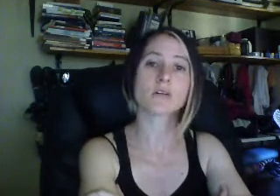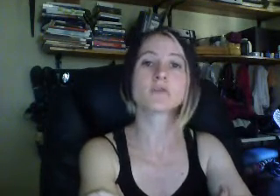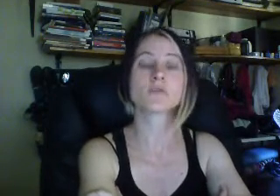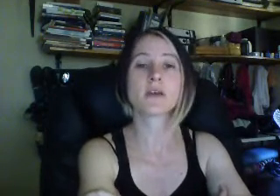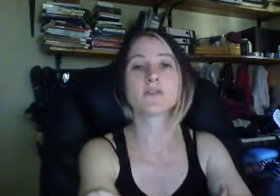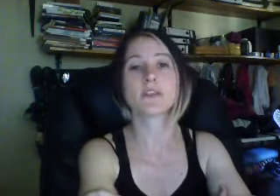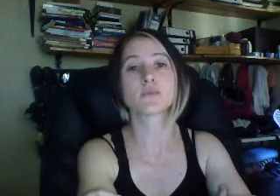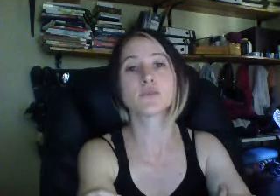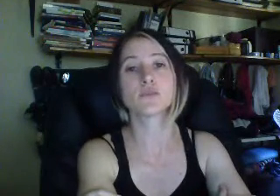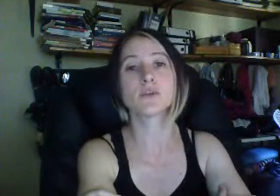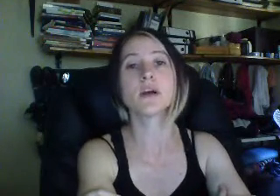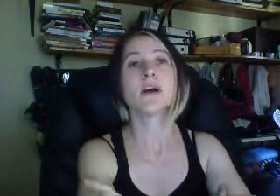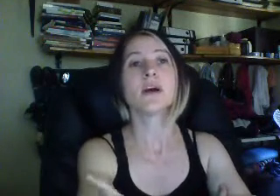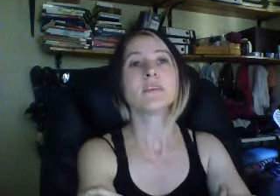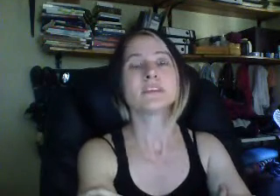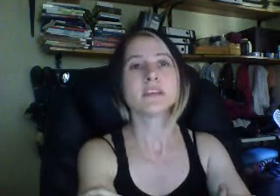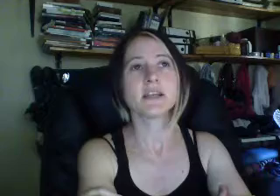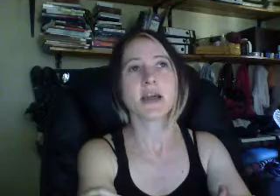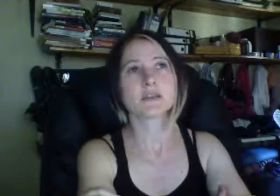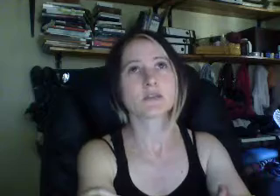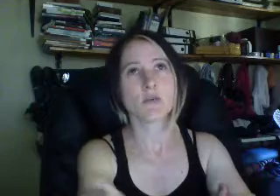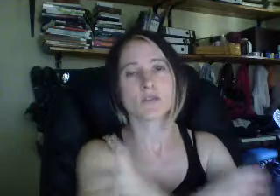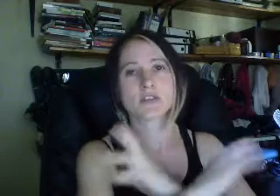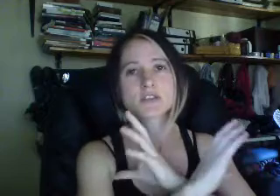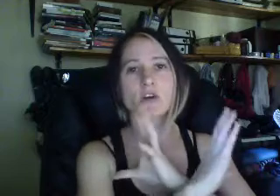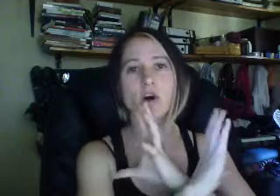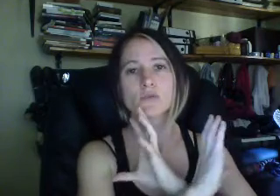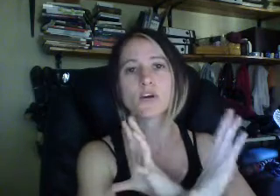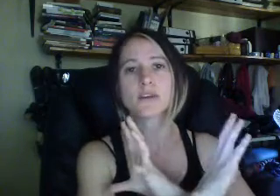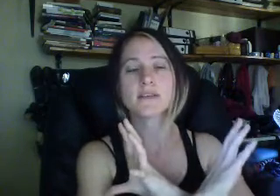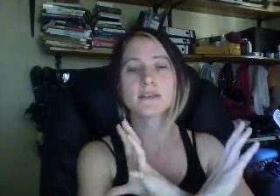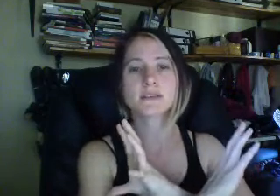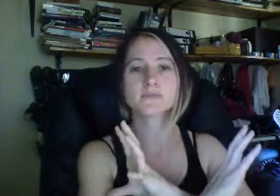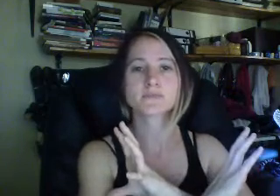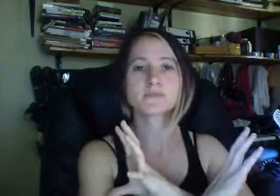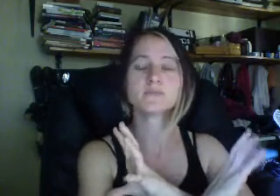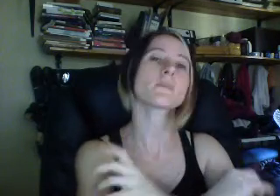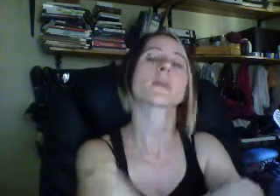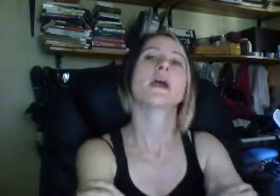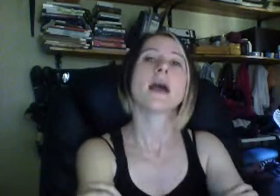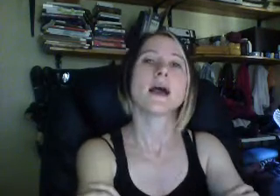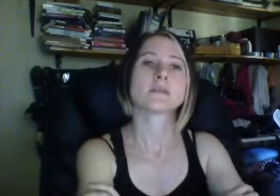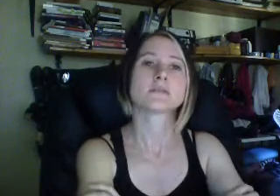the ultimate way for them to be seen as almost this god or goddess. Yes. And